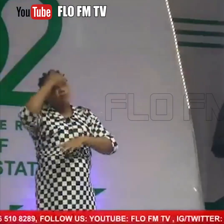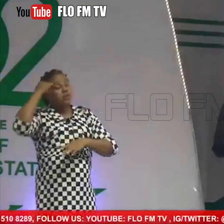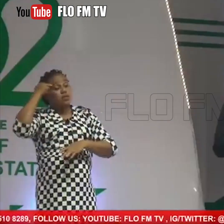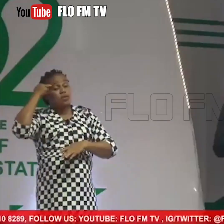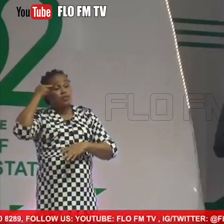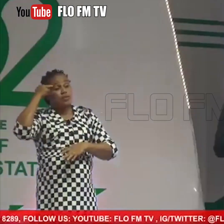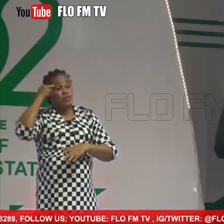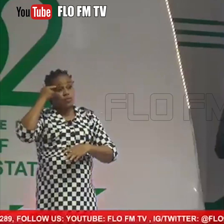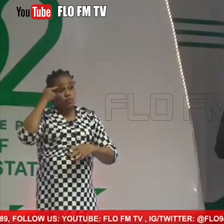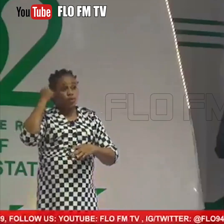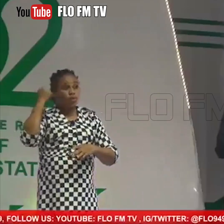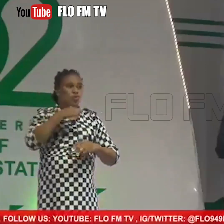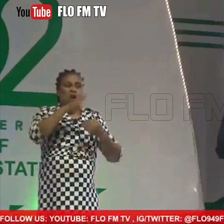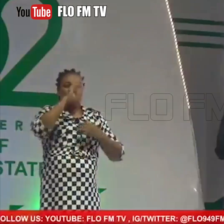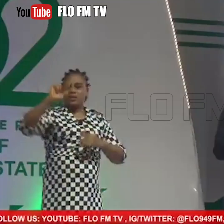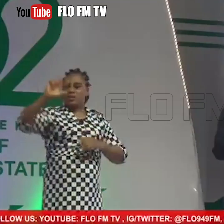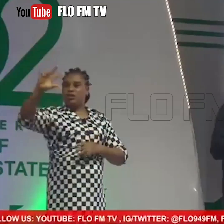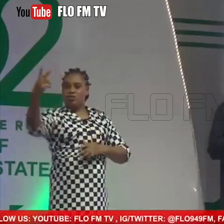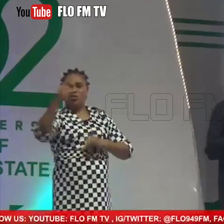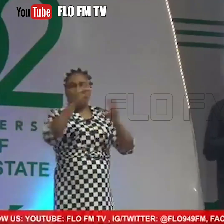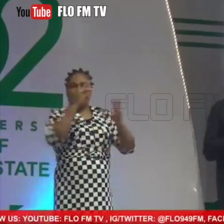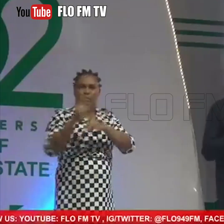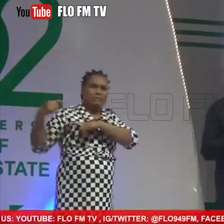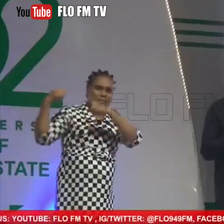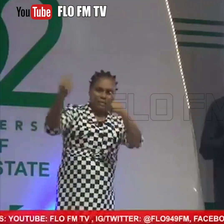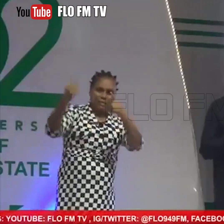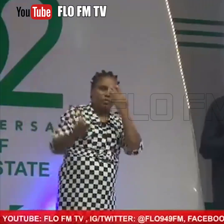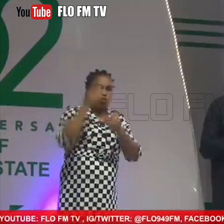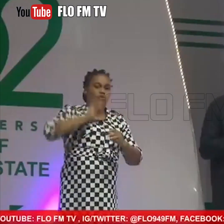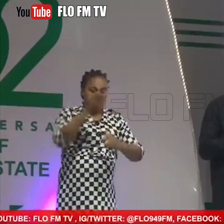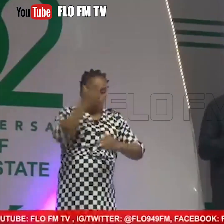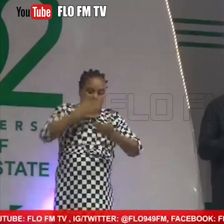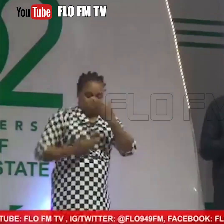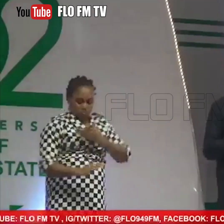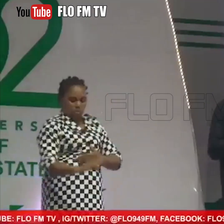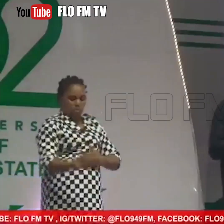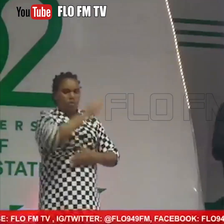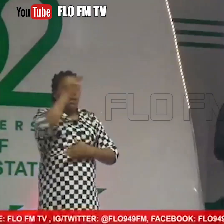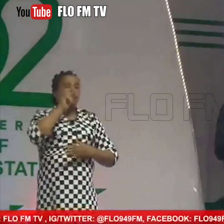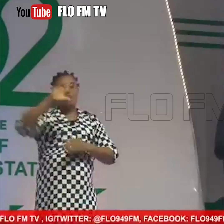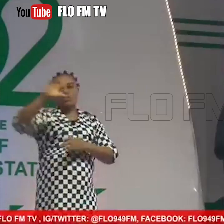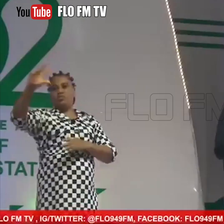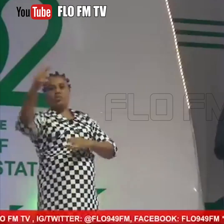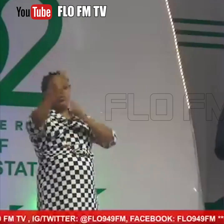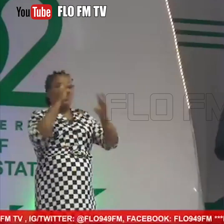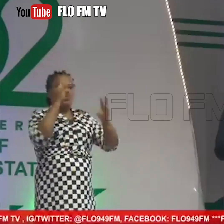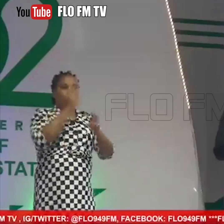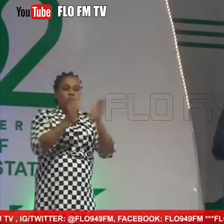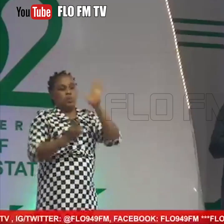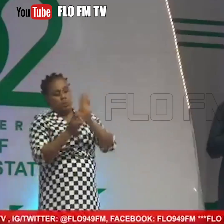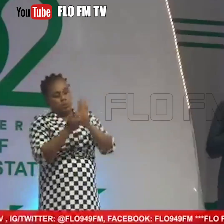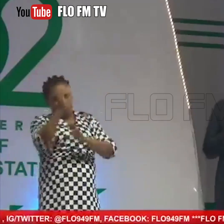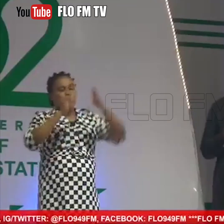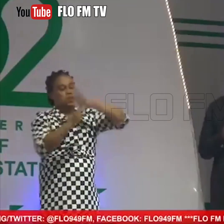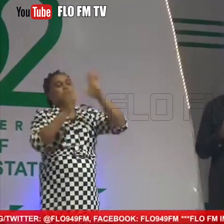Because we've been in third world since most of us were born. Nigeria has been a third world, a developing,